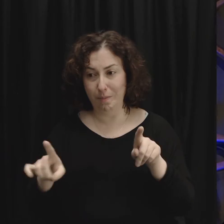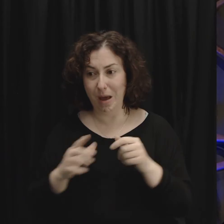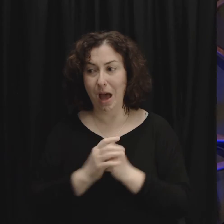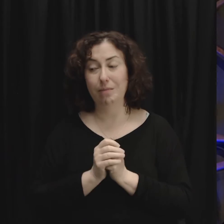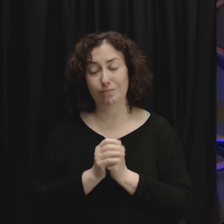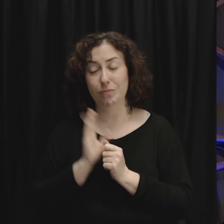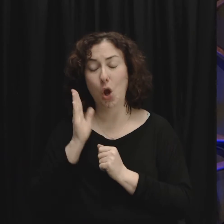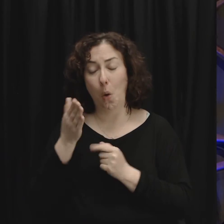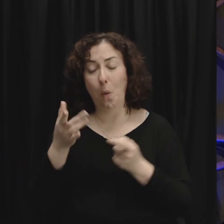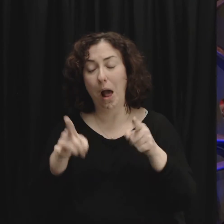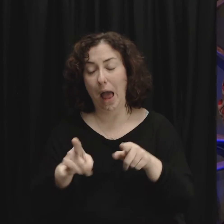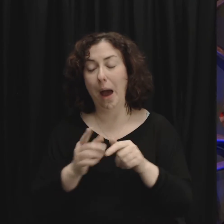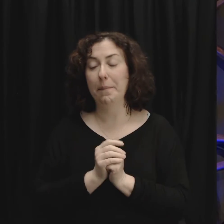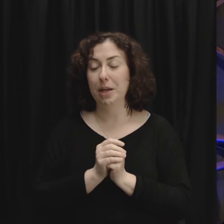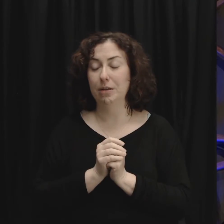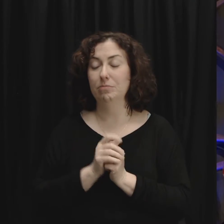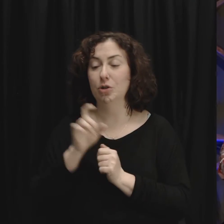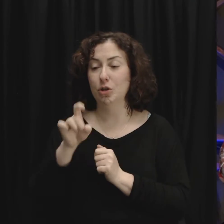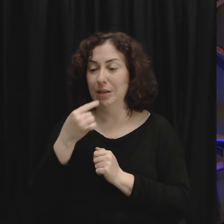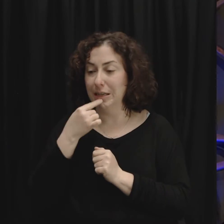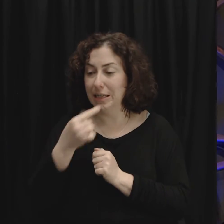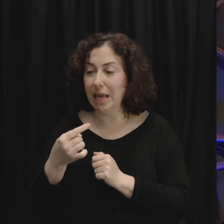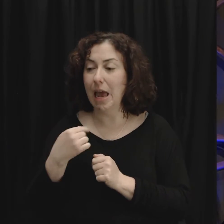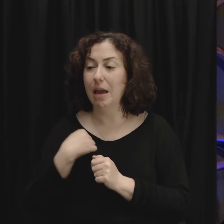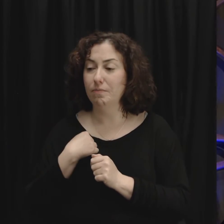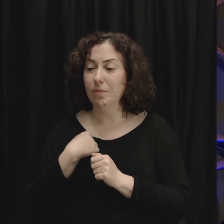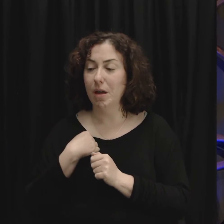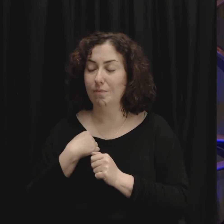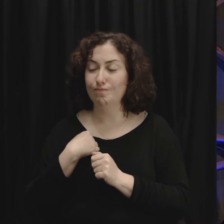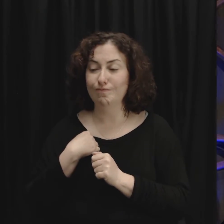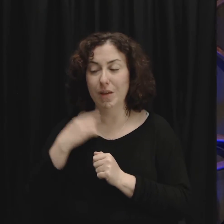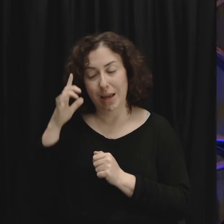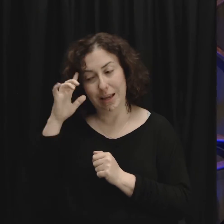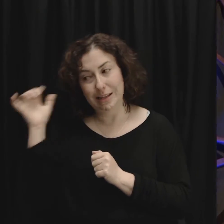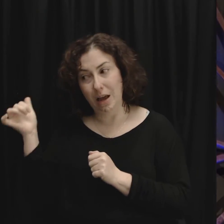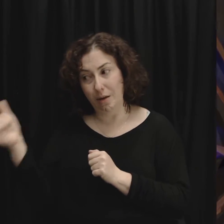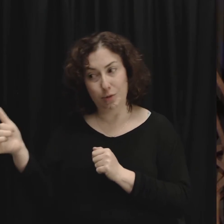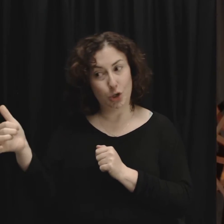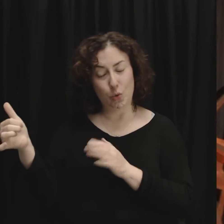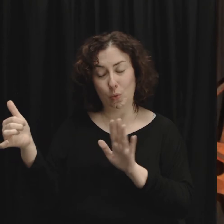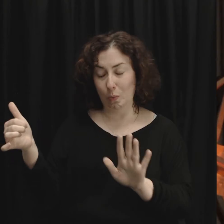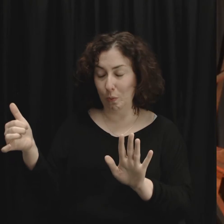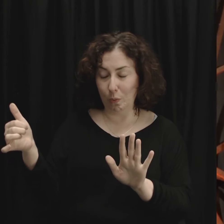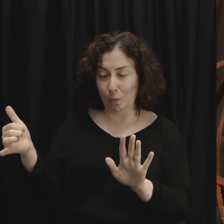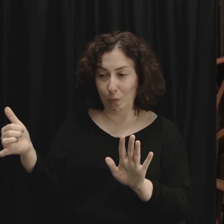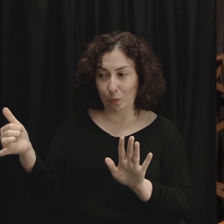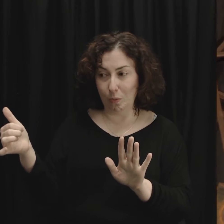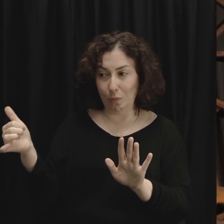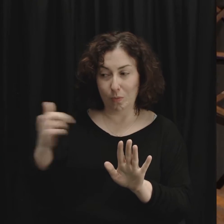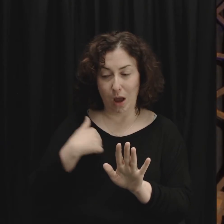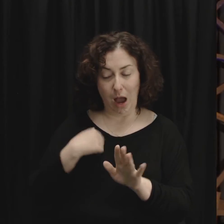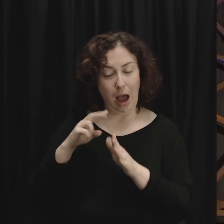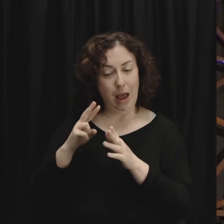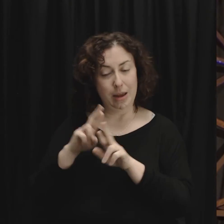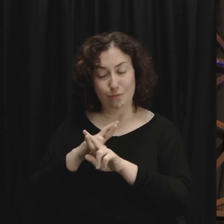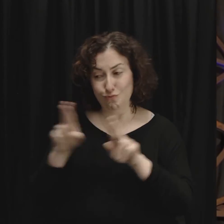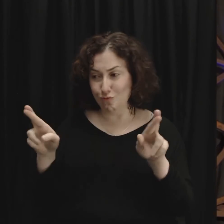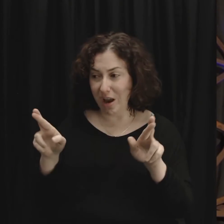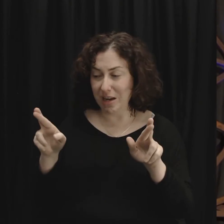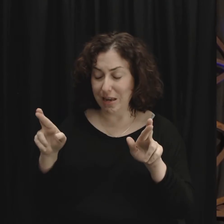court I am remaining reconcilable if you want to come to the table and we want to have an honest healthy discussion I'm